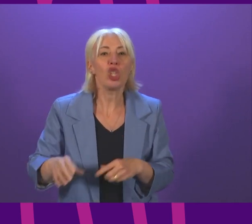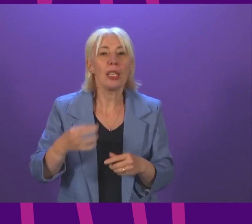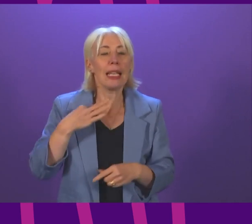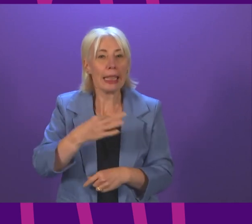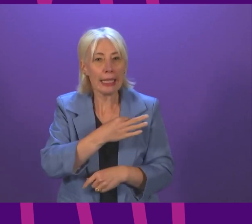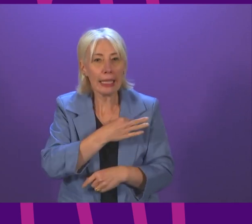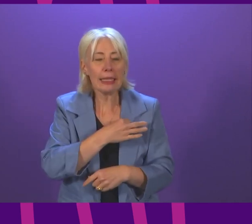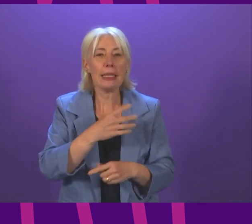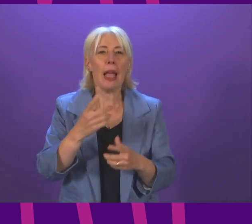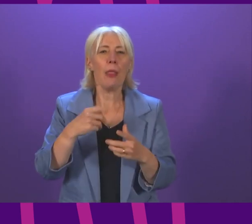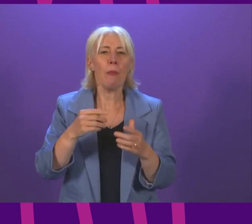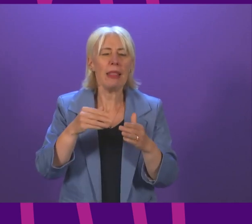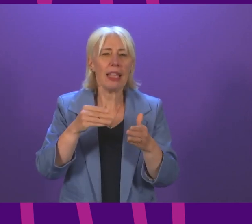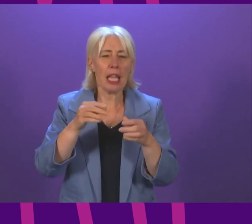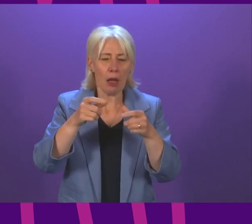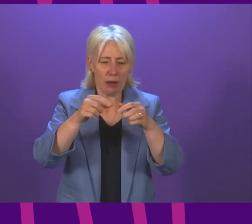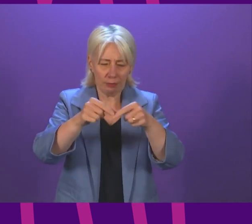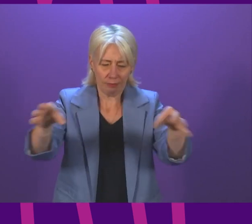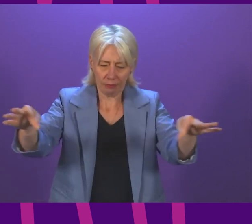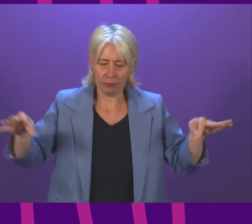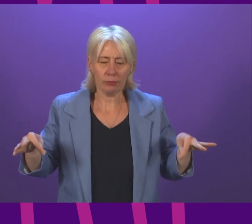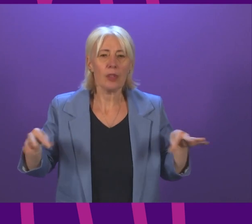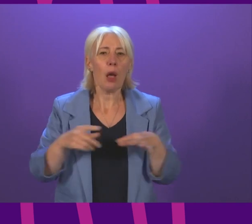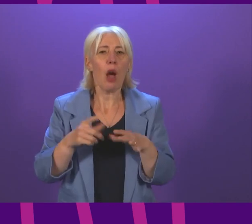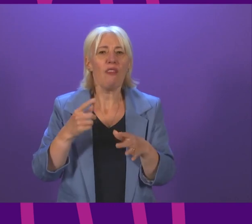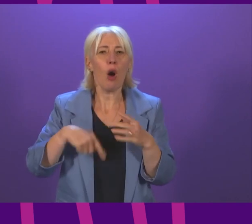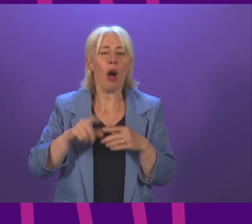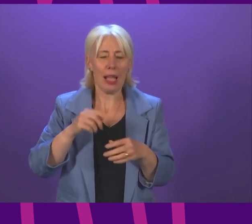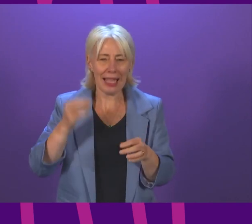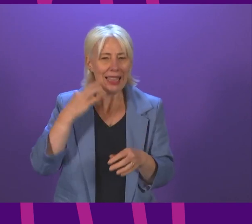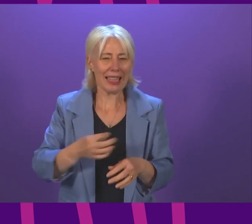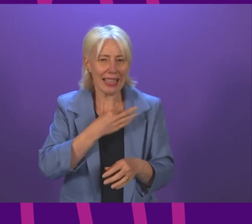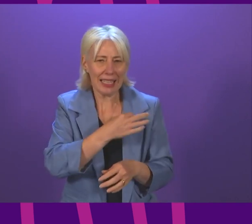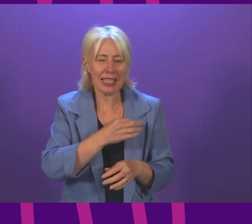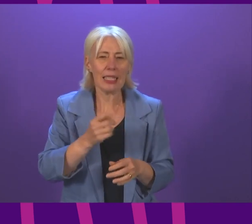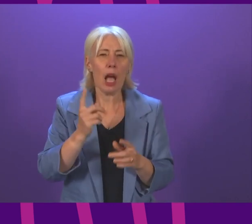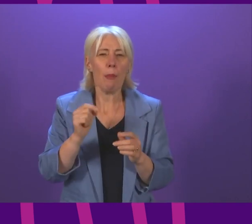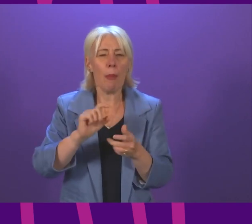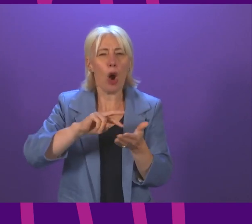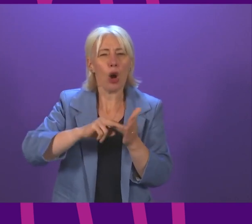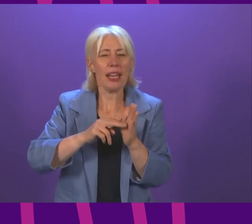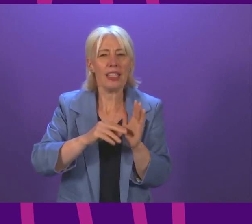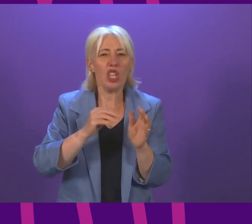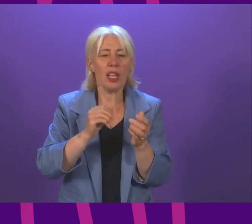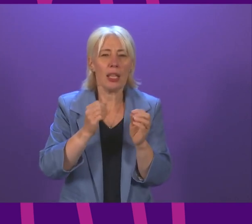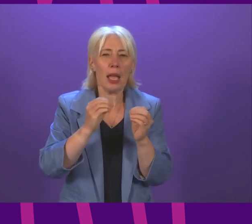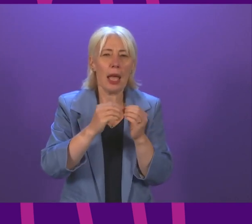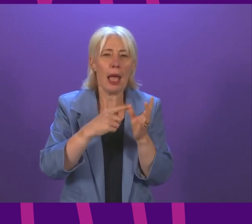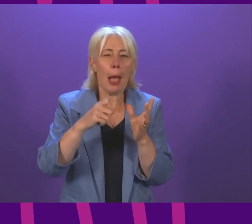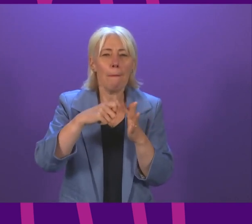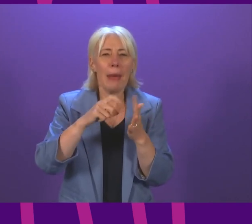clinics has stalled and campaigners like Back Off Scotland are looking to the Scottish Government for leadership and support